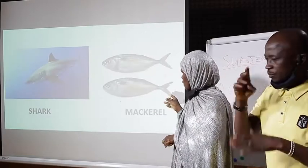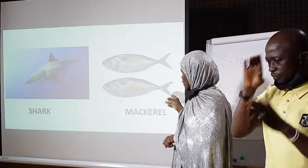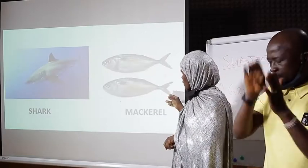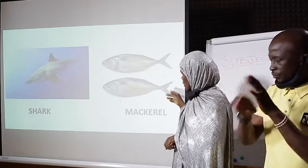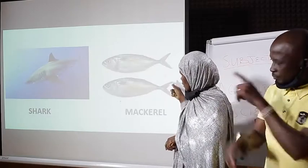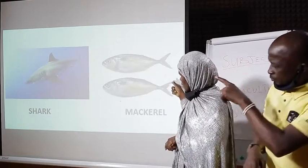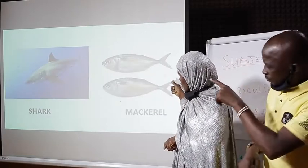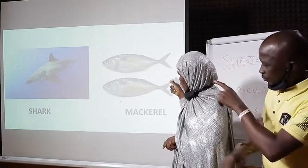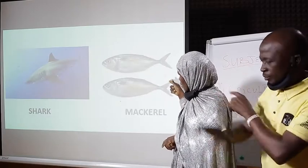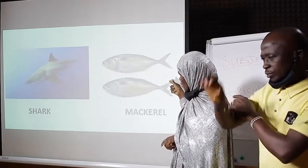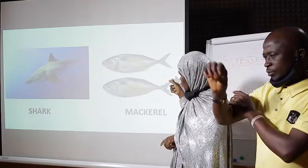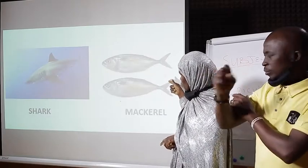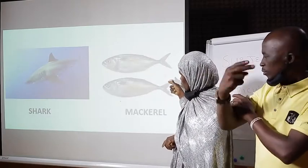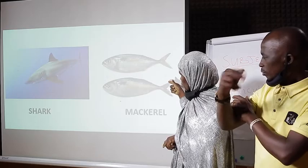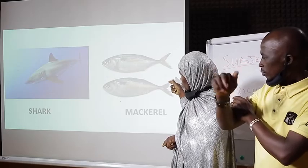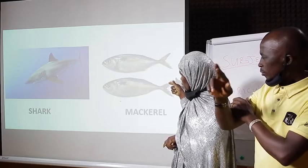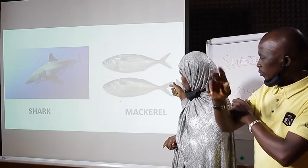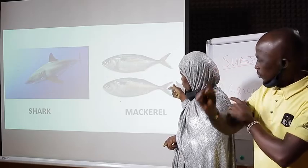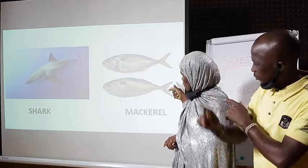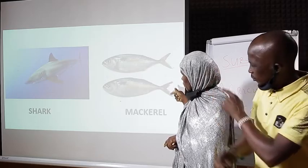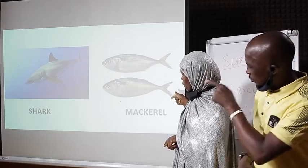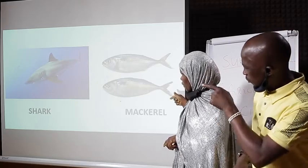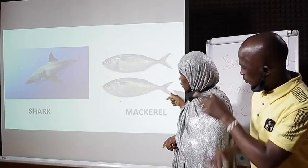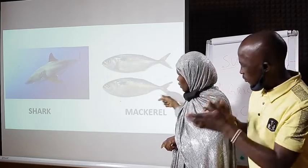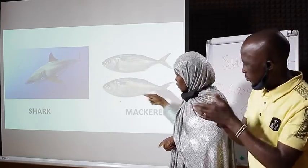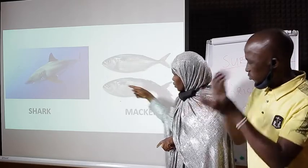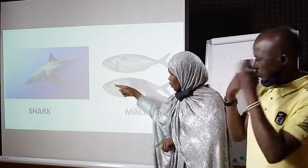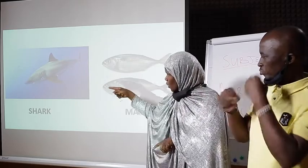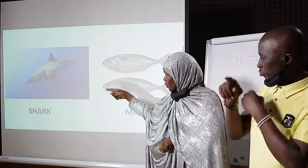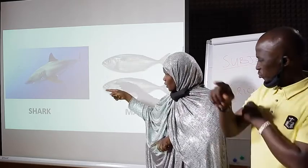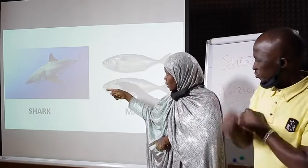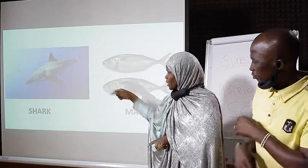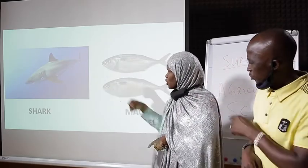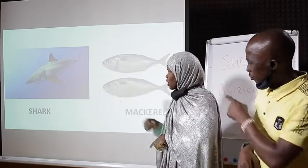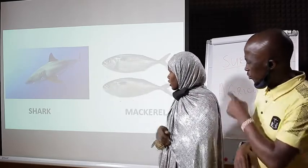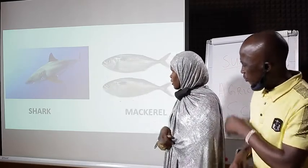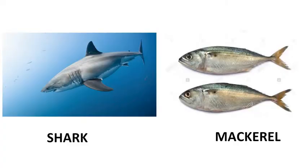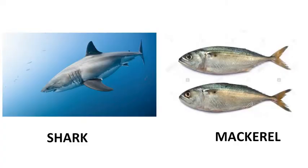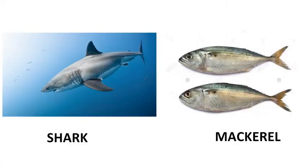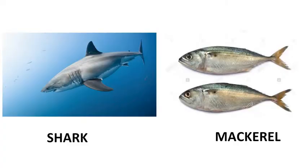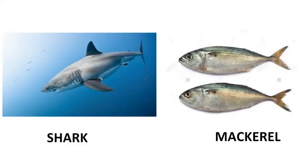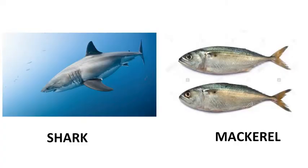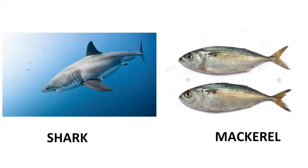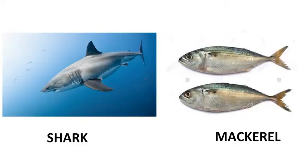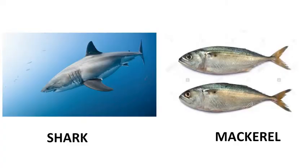As you can see, this is a diagram showing you a picture of a mackerel. The other one there is shark.